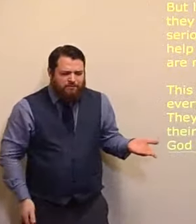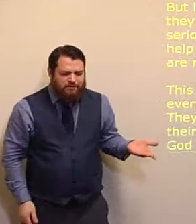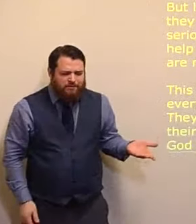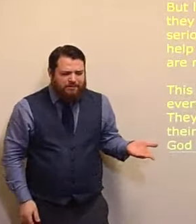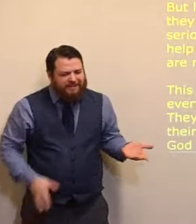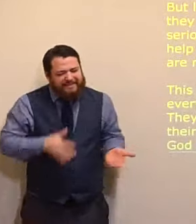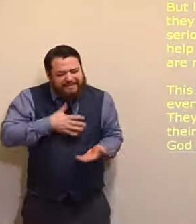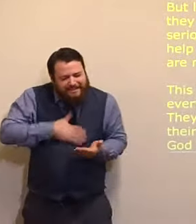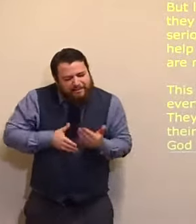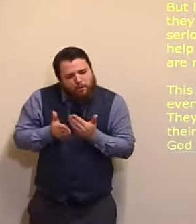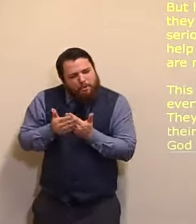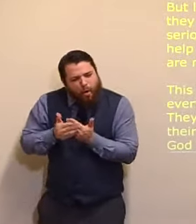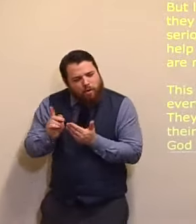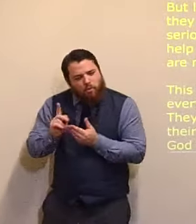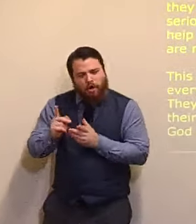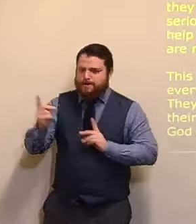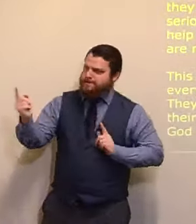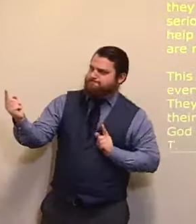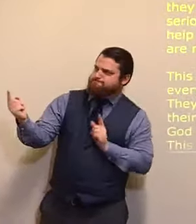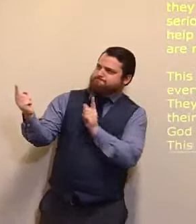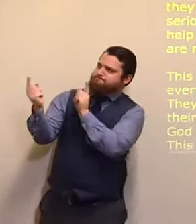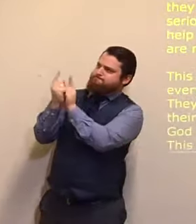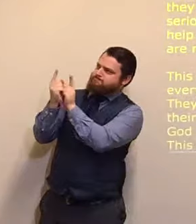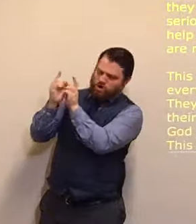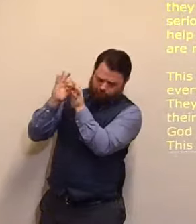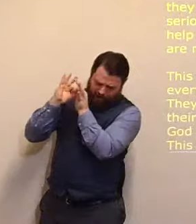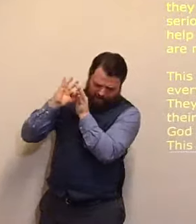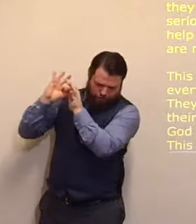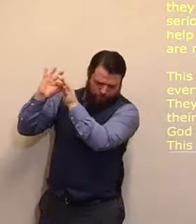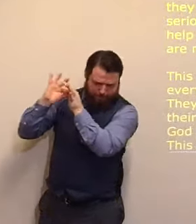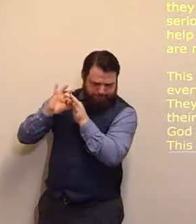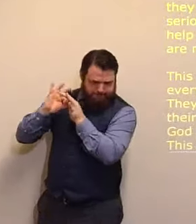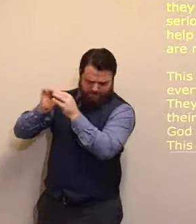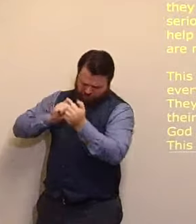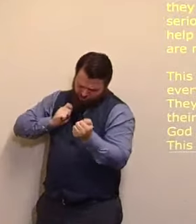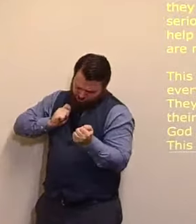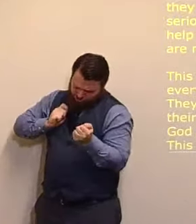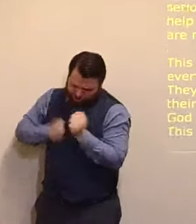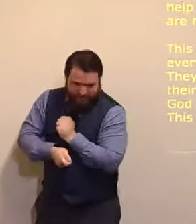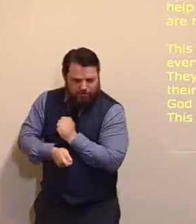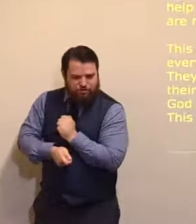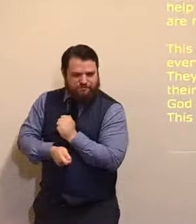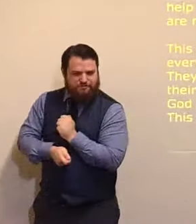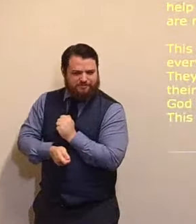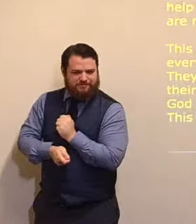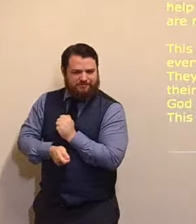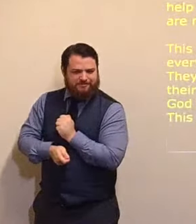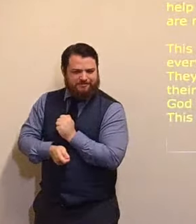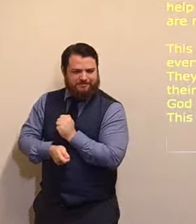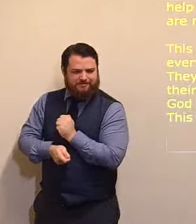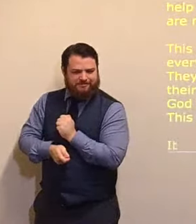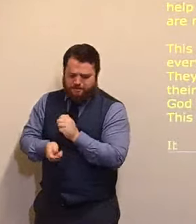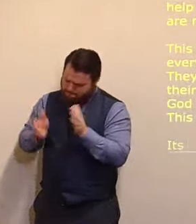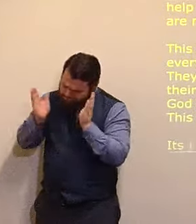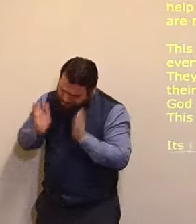And that's, very important, because, performing a ritual, performing ceremonies,